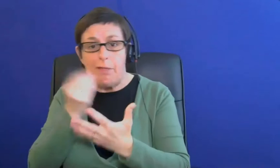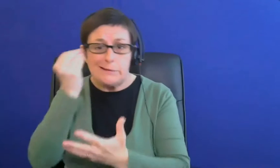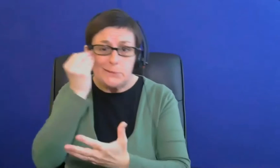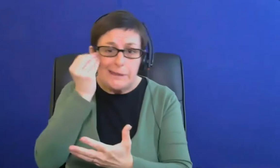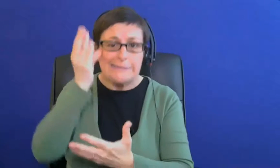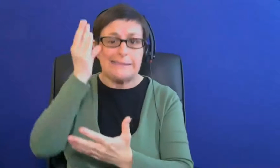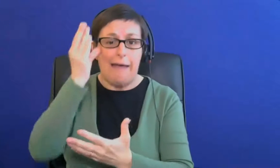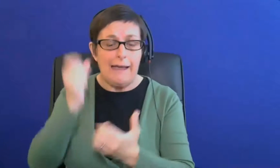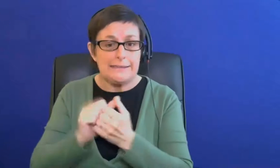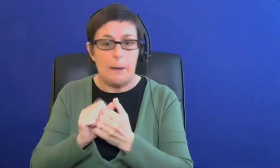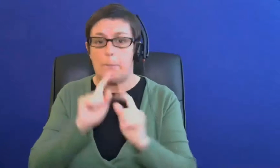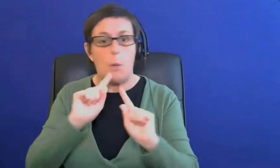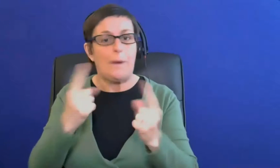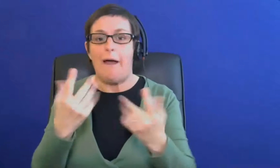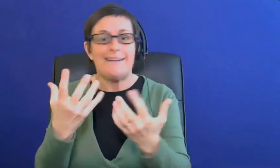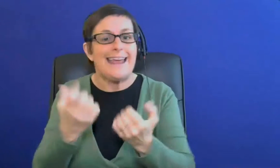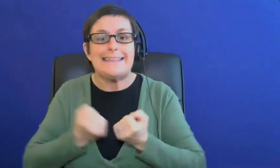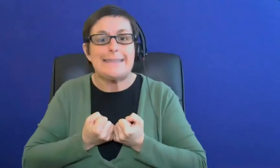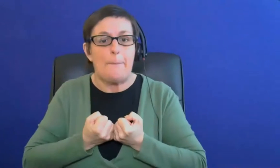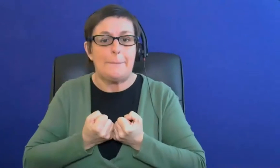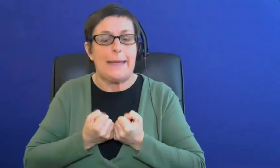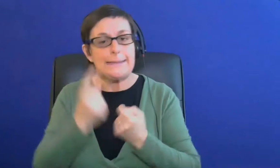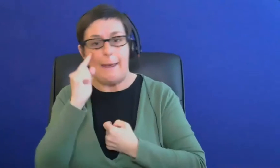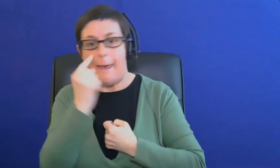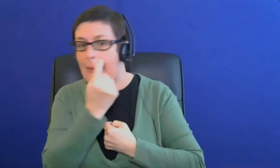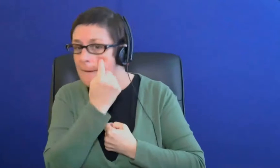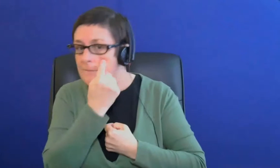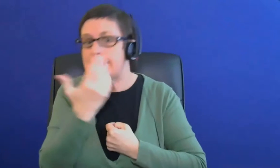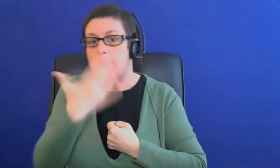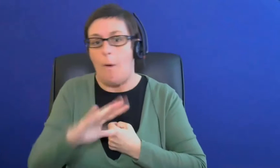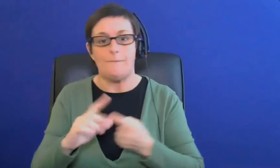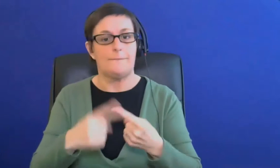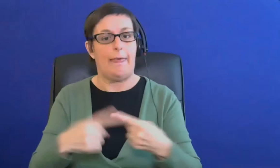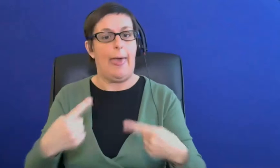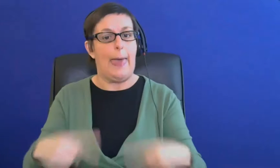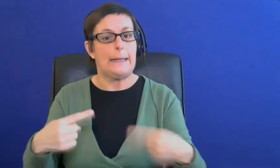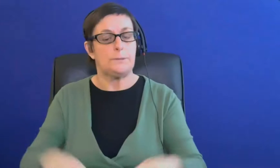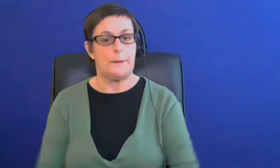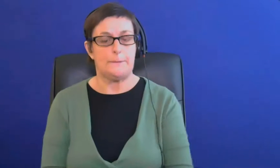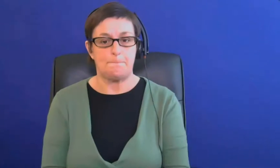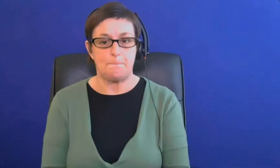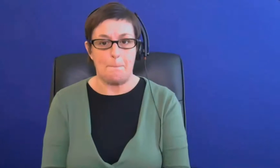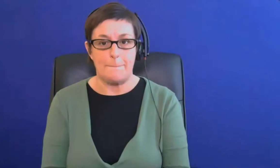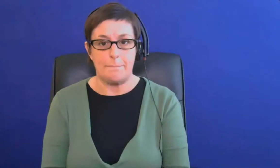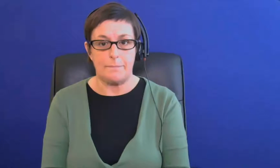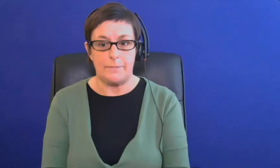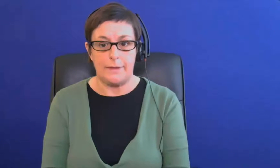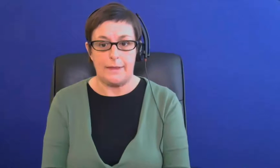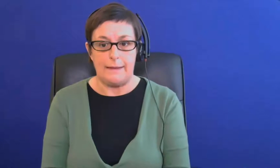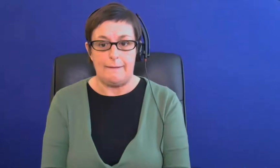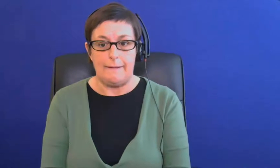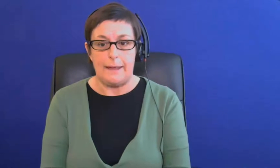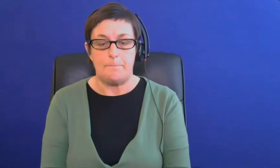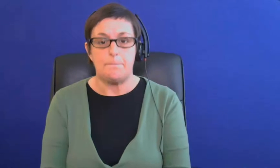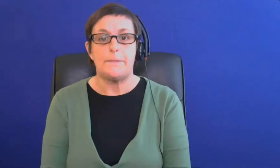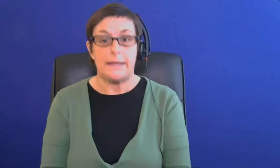to accept that as evidence of your eligibility so you could it's evidence of a visual or hearing impairment but it could be used